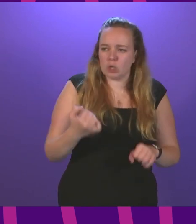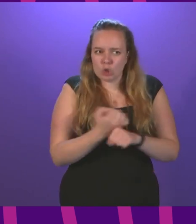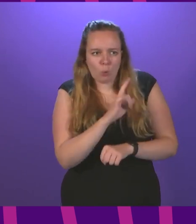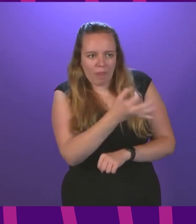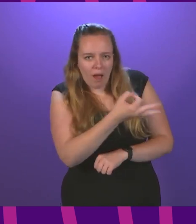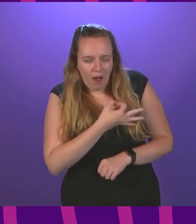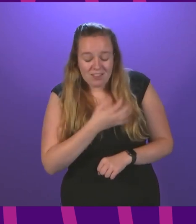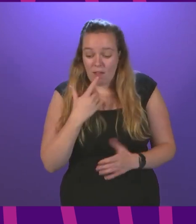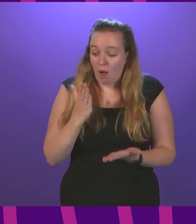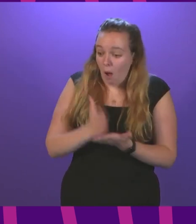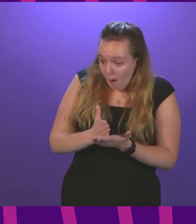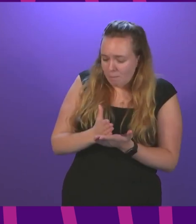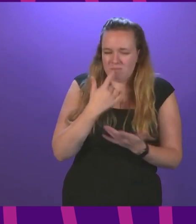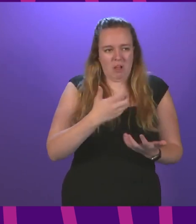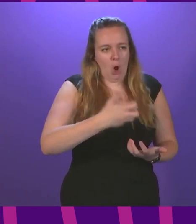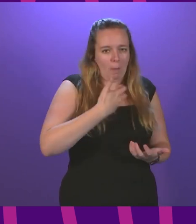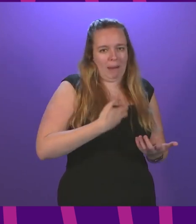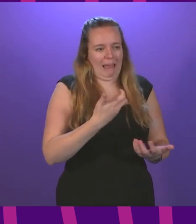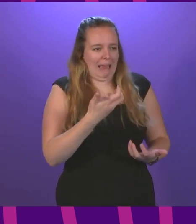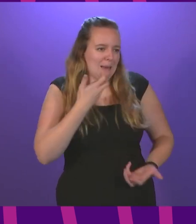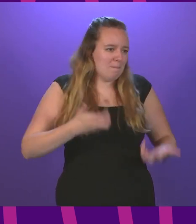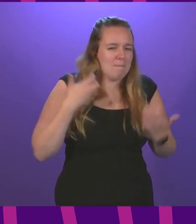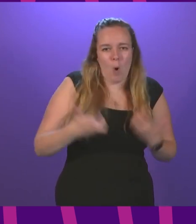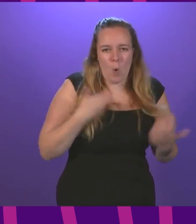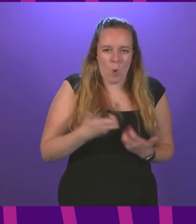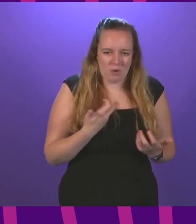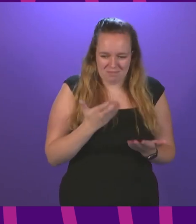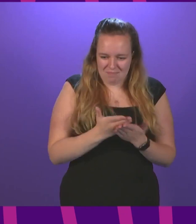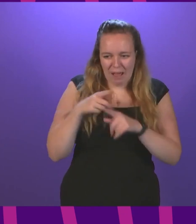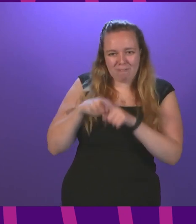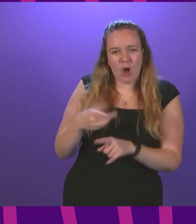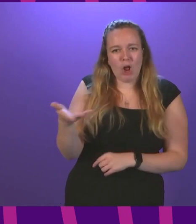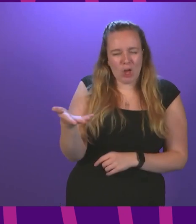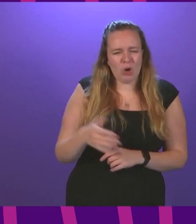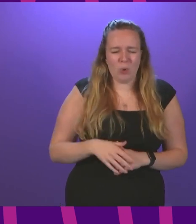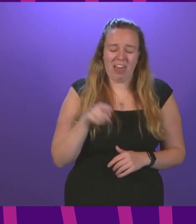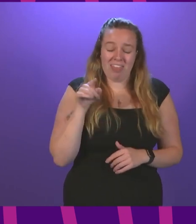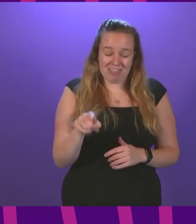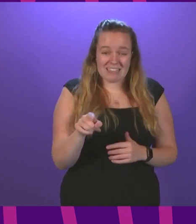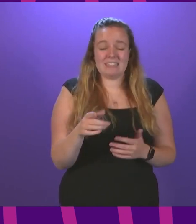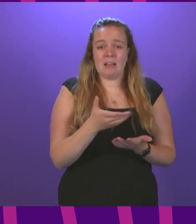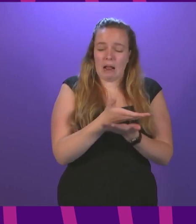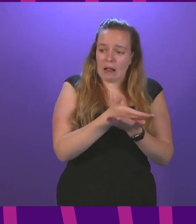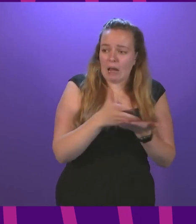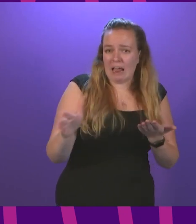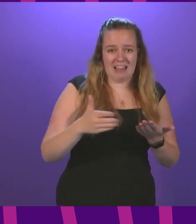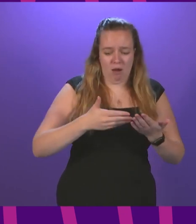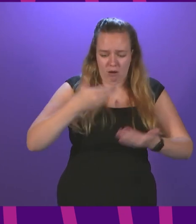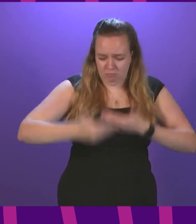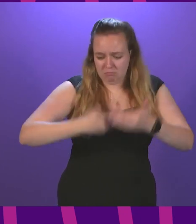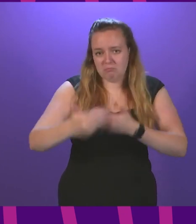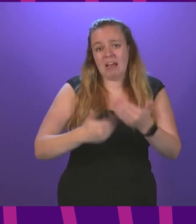exactly that for them to complain and moan about us doing exactly that this is a pragmatic way forward